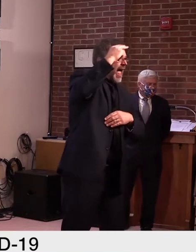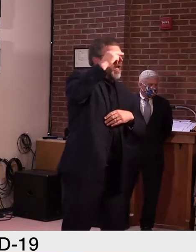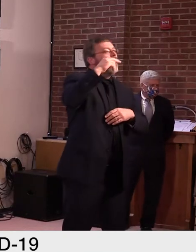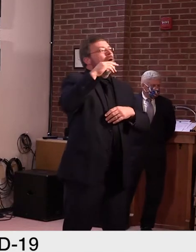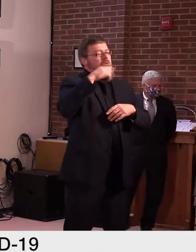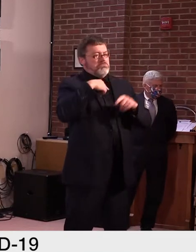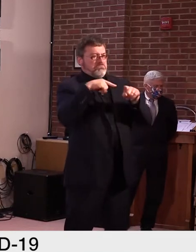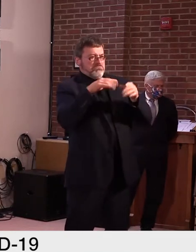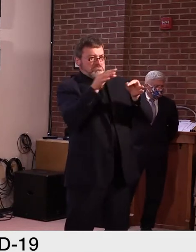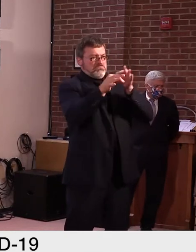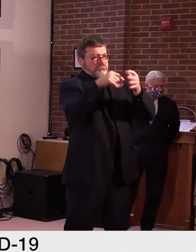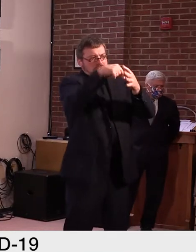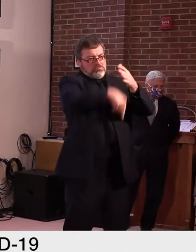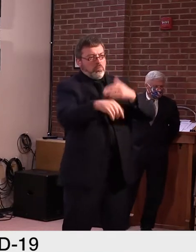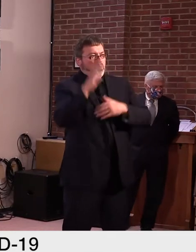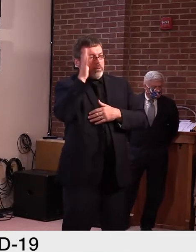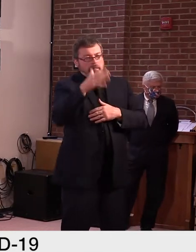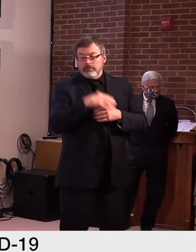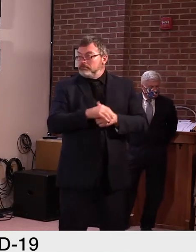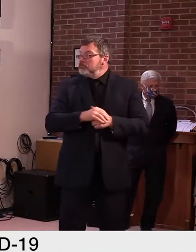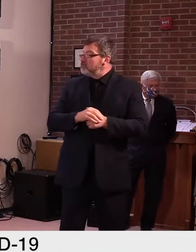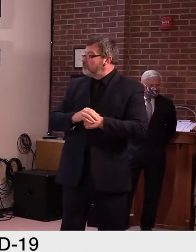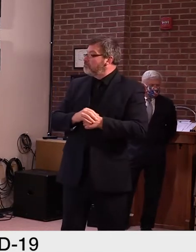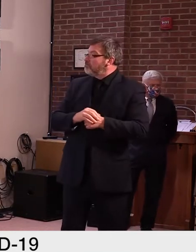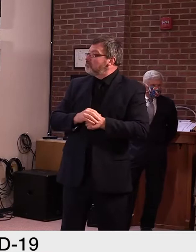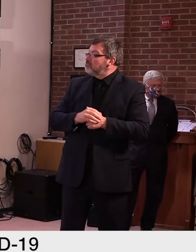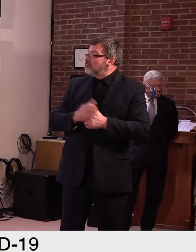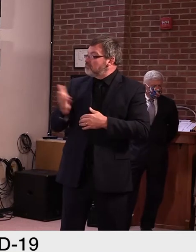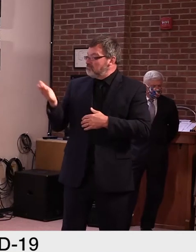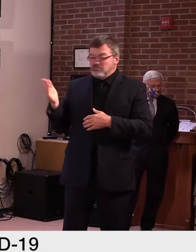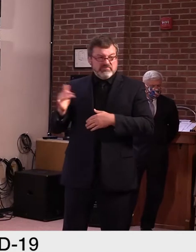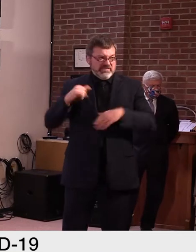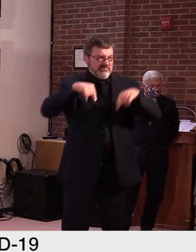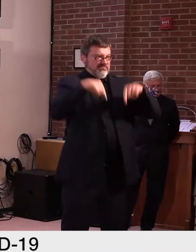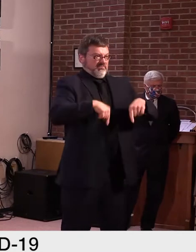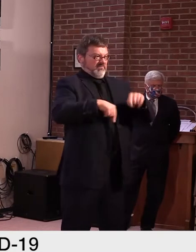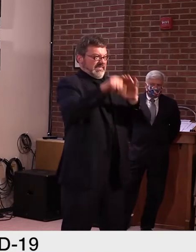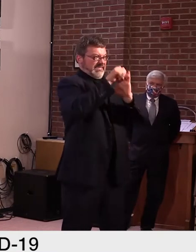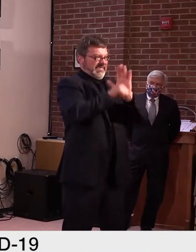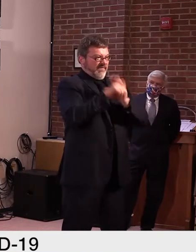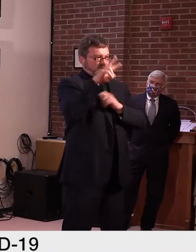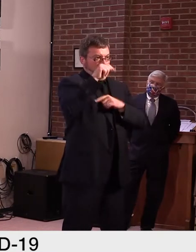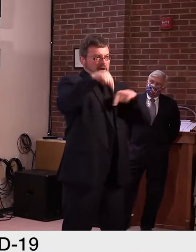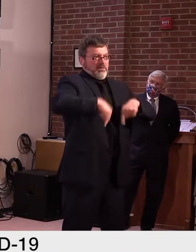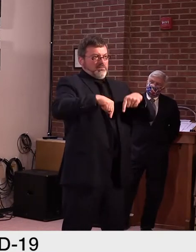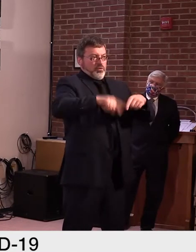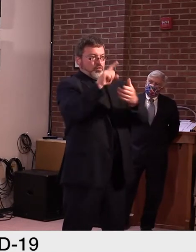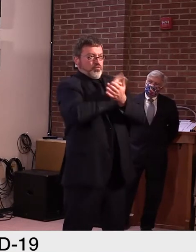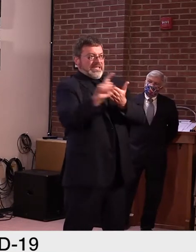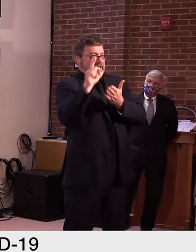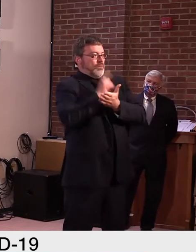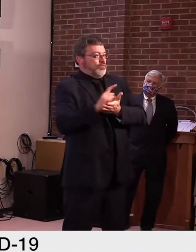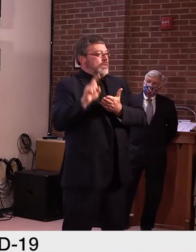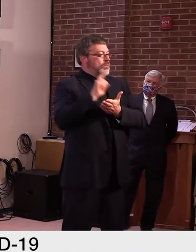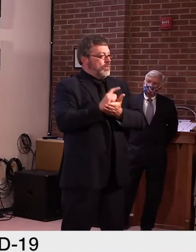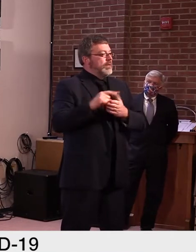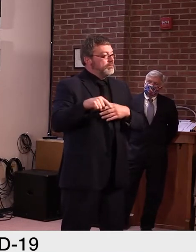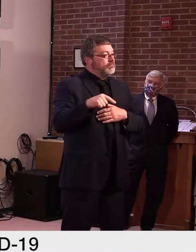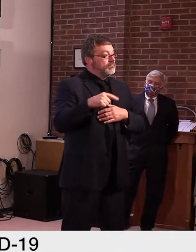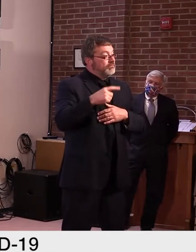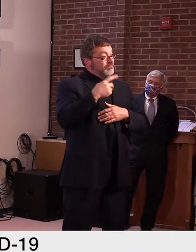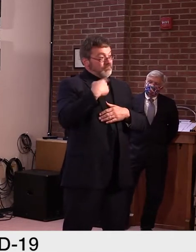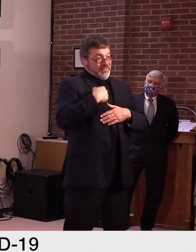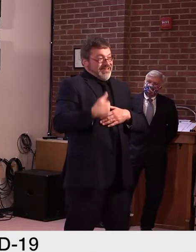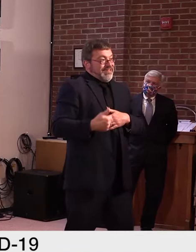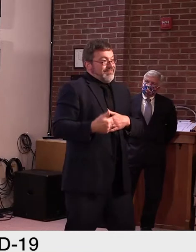Turning to our Vermont data, you can see we increased our cases this week by 46 up from the pretty low week last week of